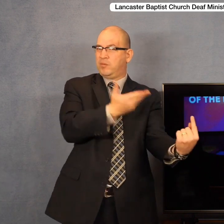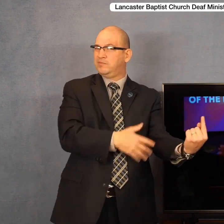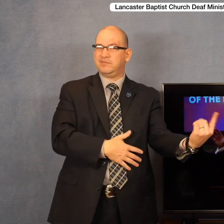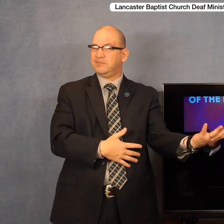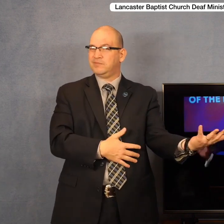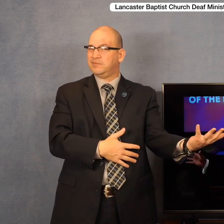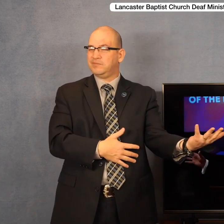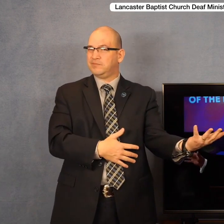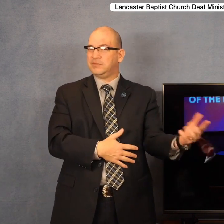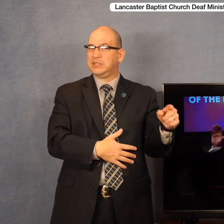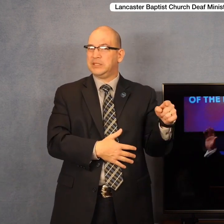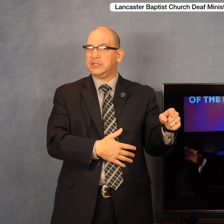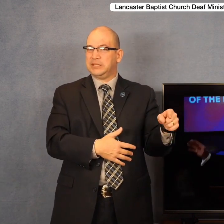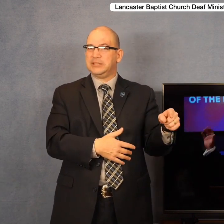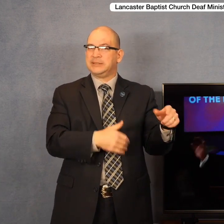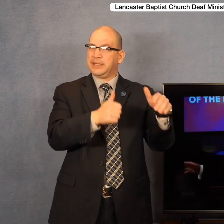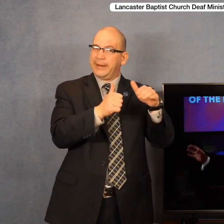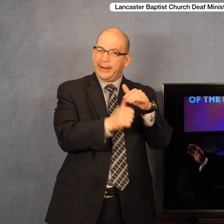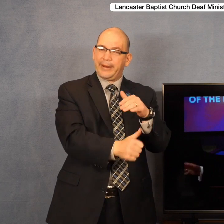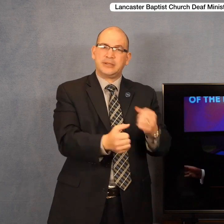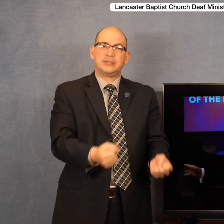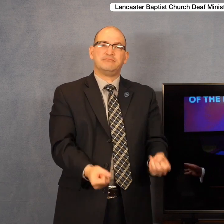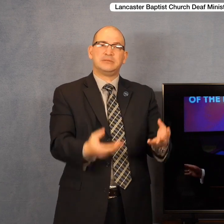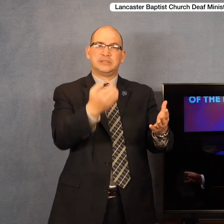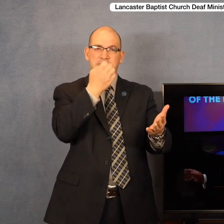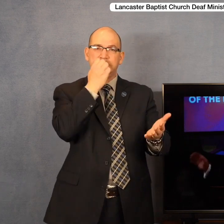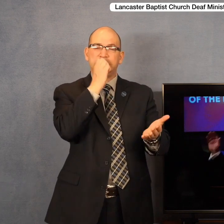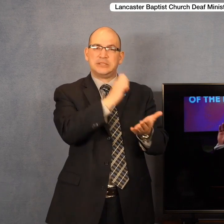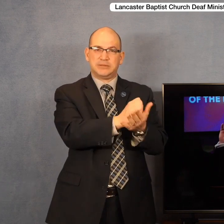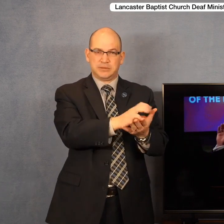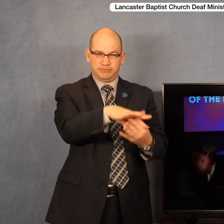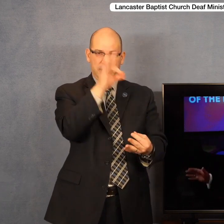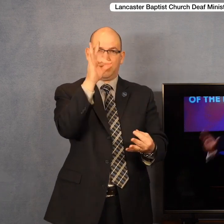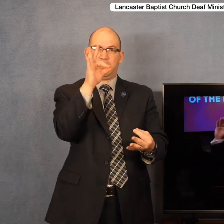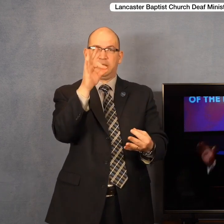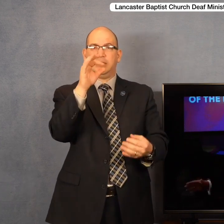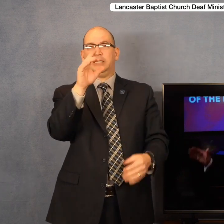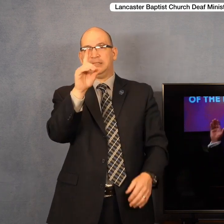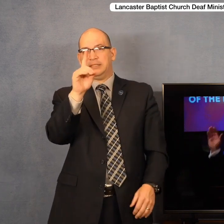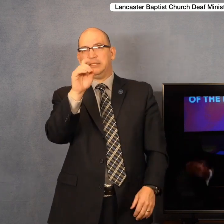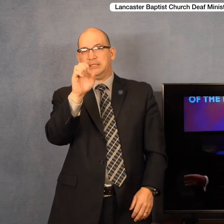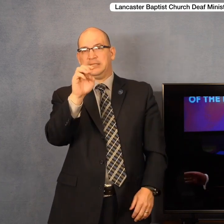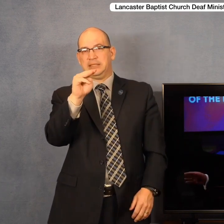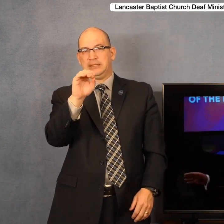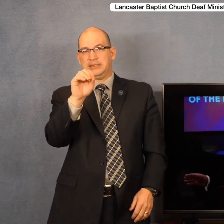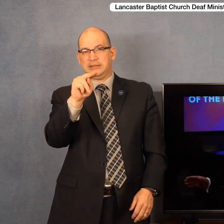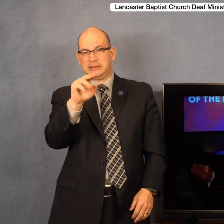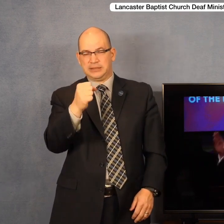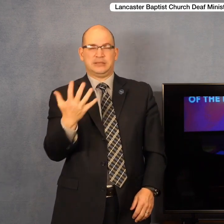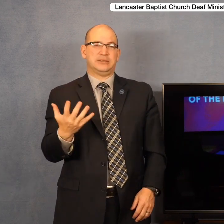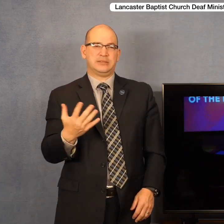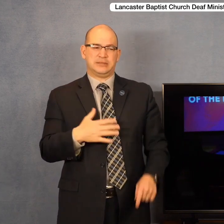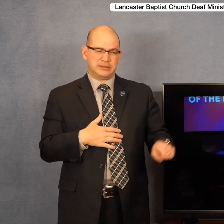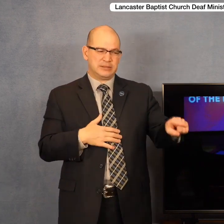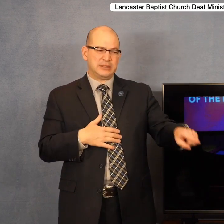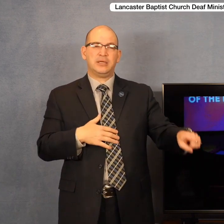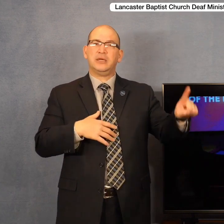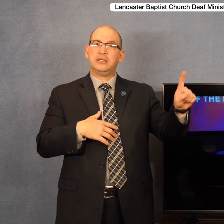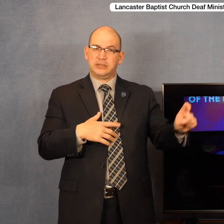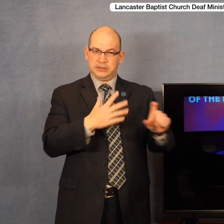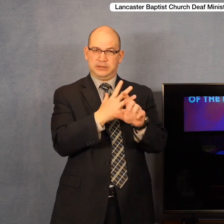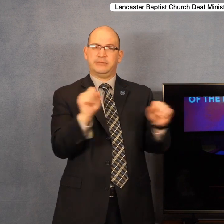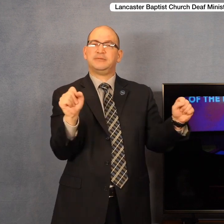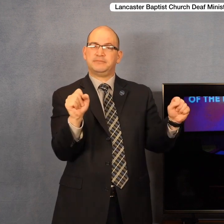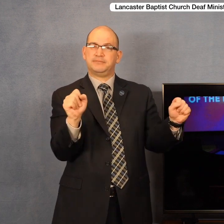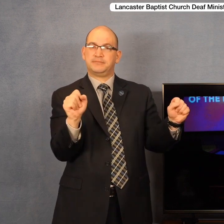was under the influence of many, many demons. And he was in great need of deliverance. And we live in a nation